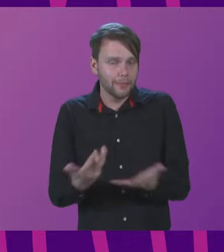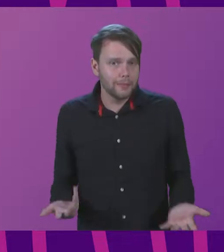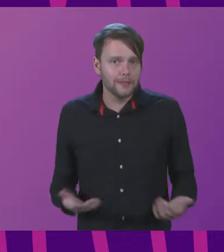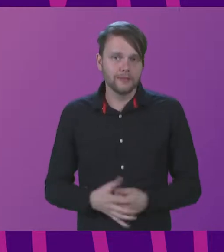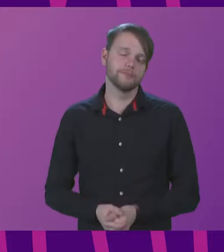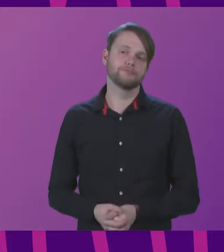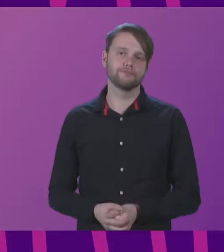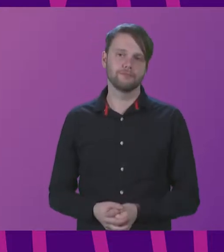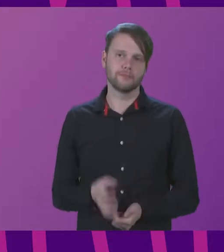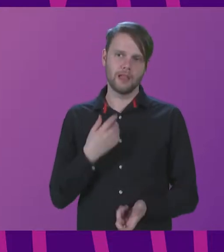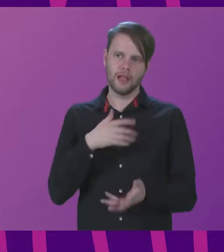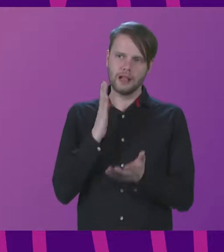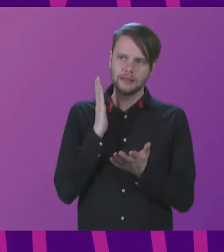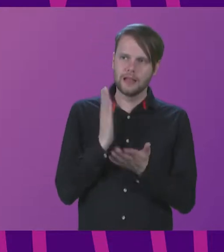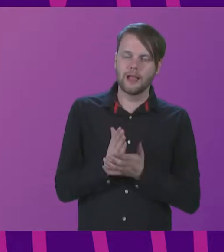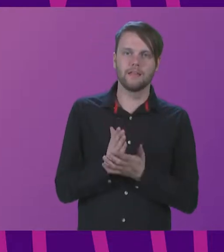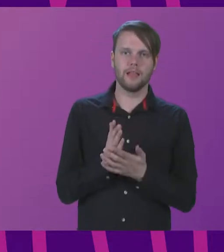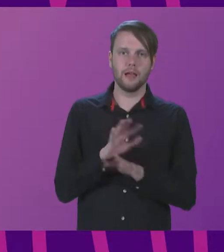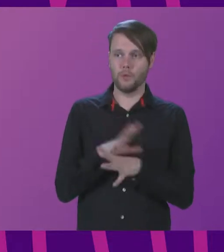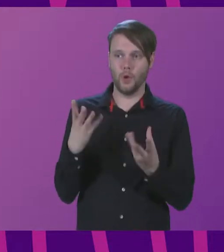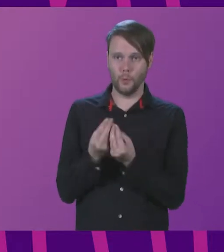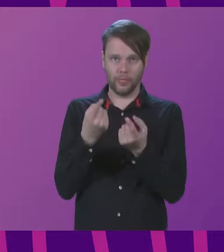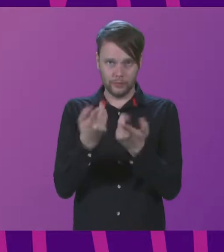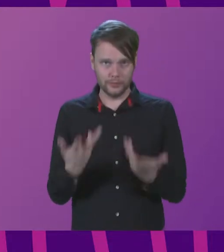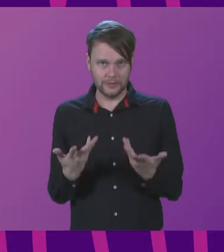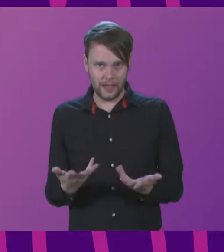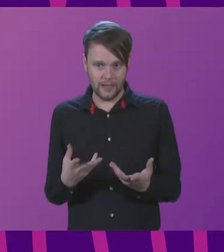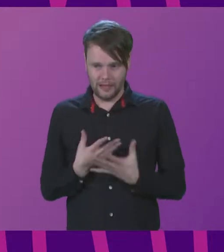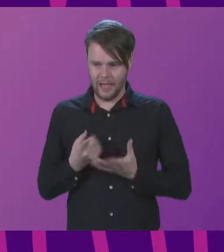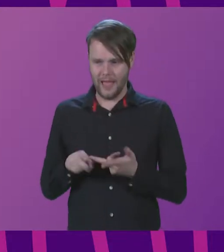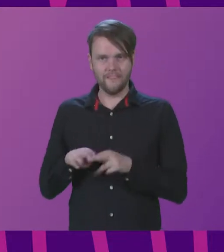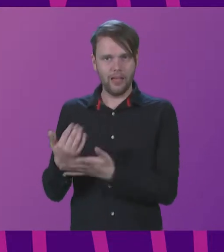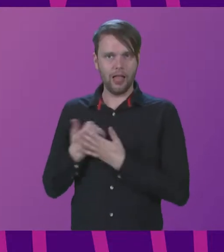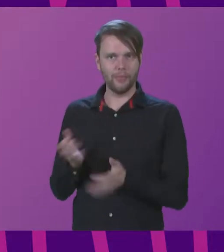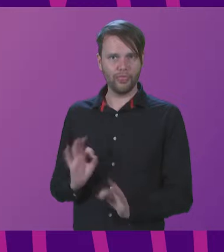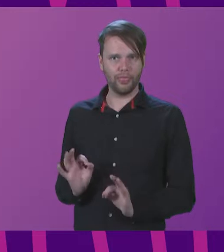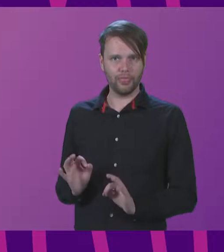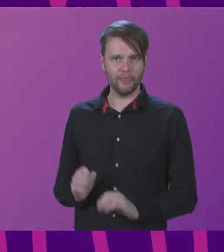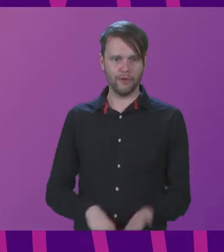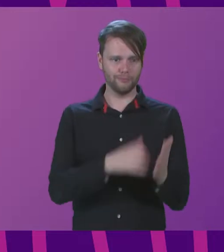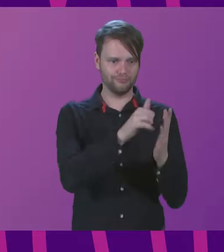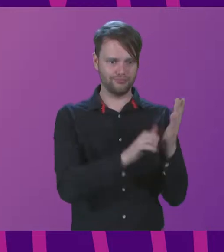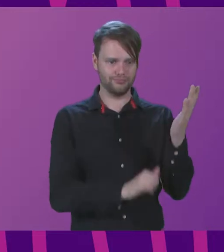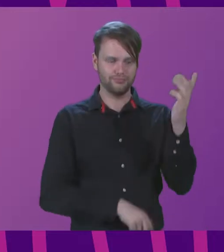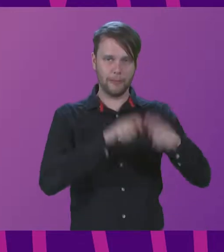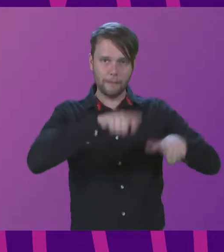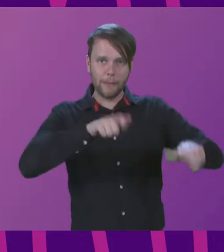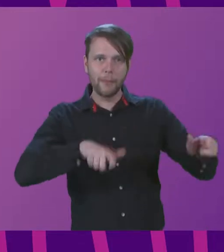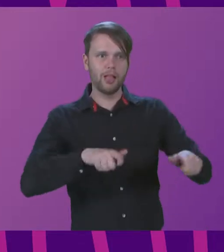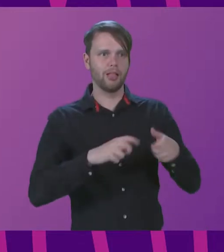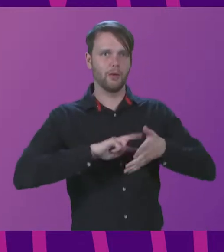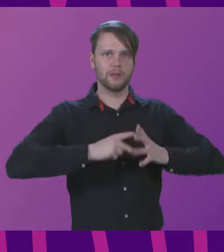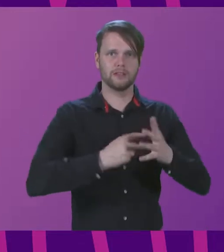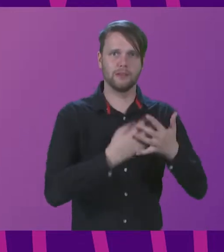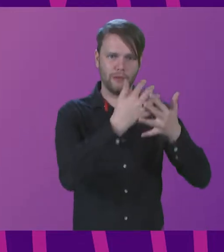I definitely would not be with you today without help. From a list of people and organisations longer than